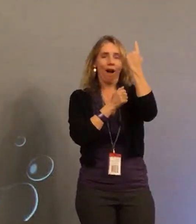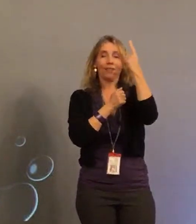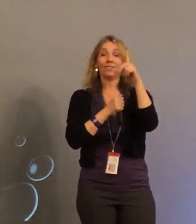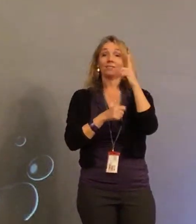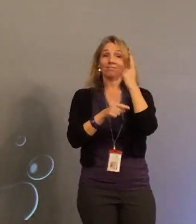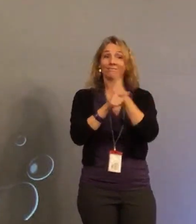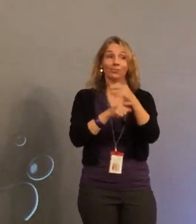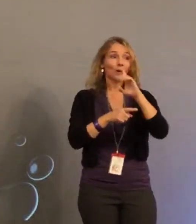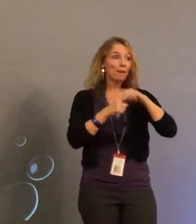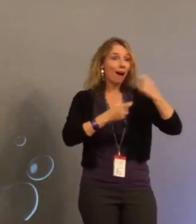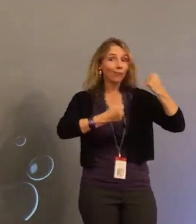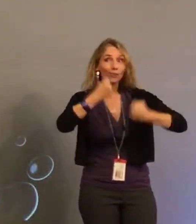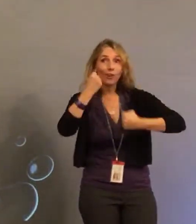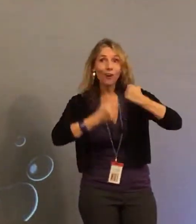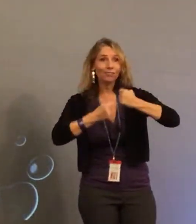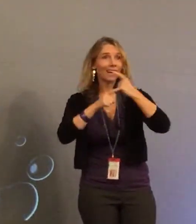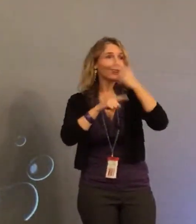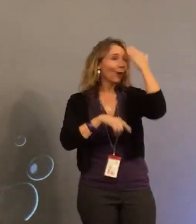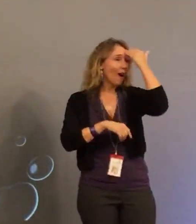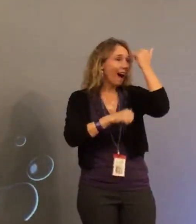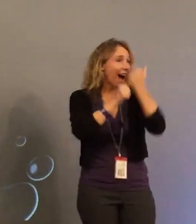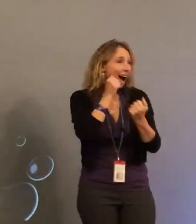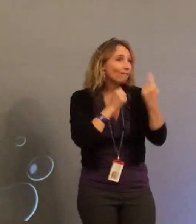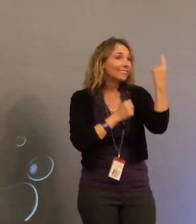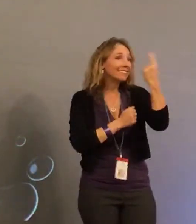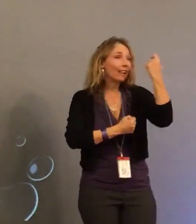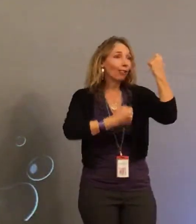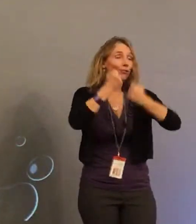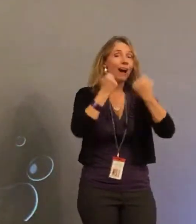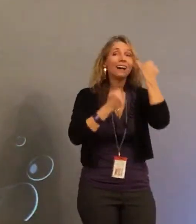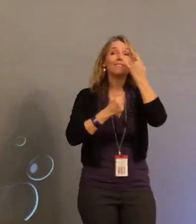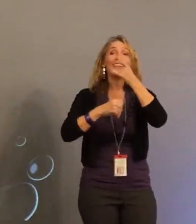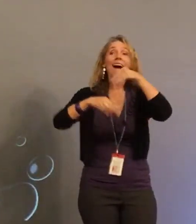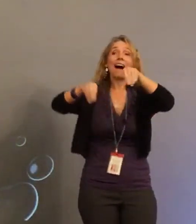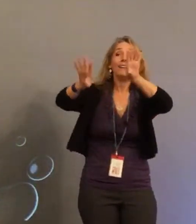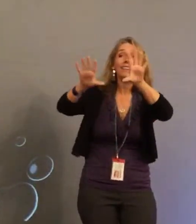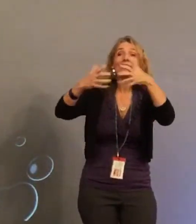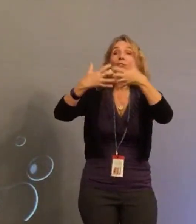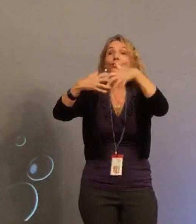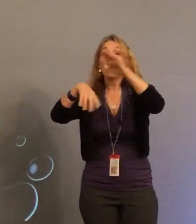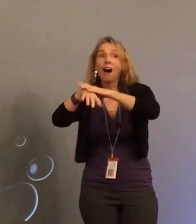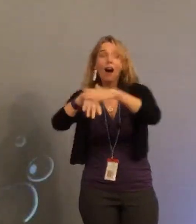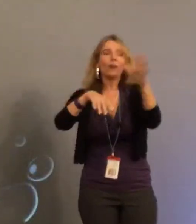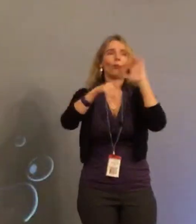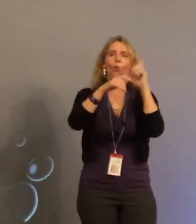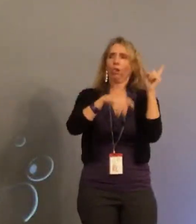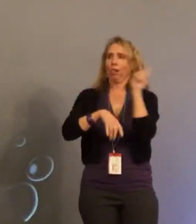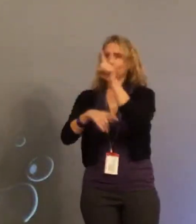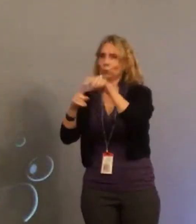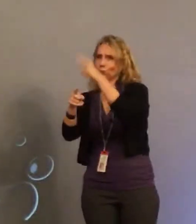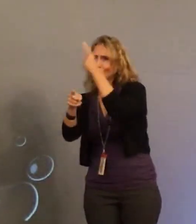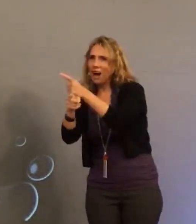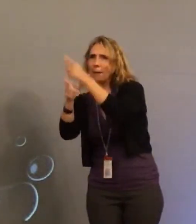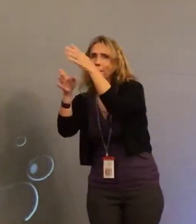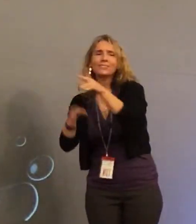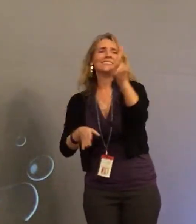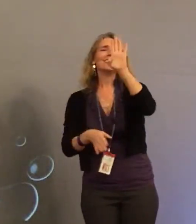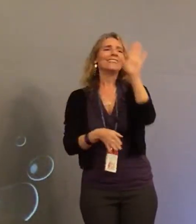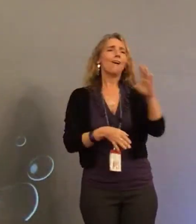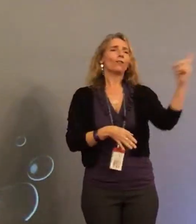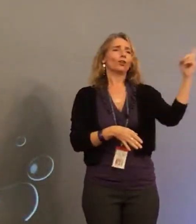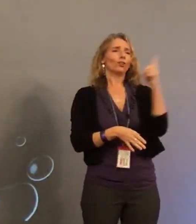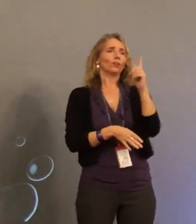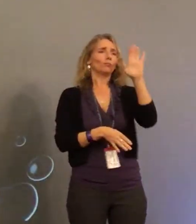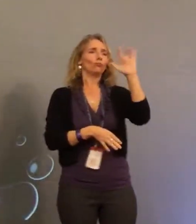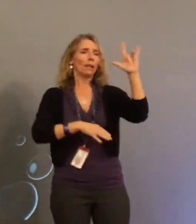inside campus. He knew every single person. He knew everyone's cars. If you left your lights on, if you left your engine